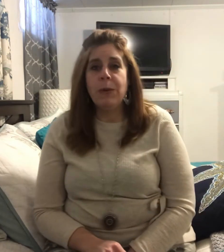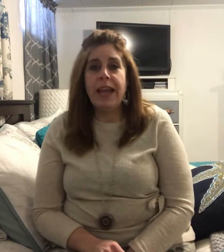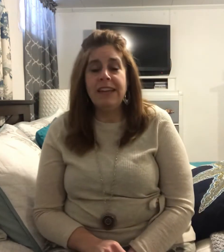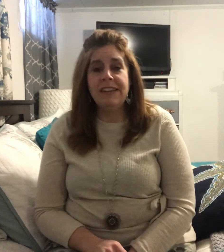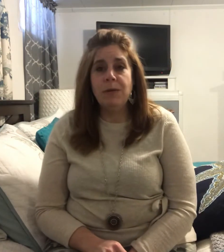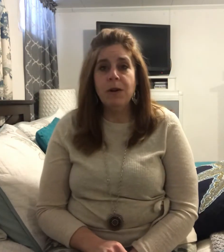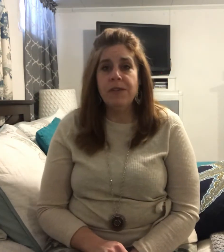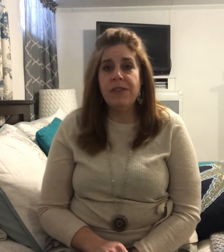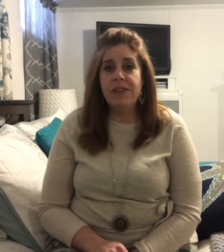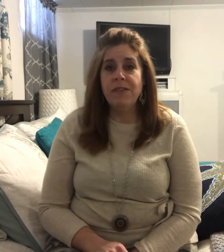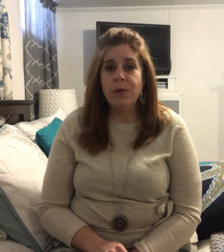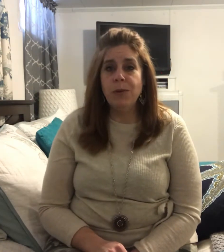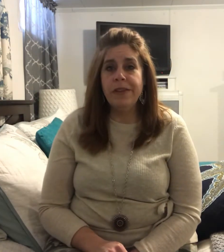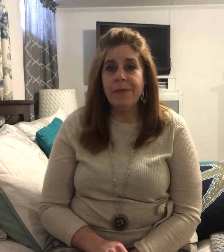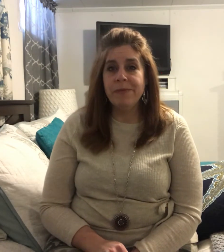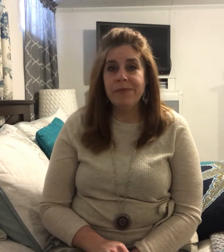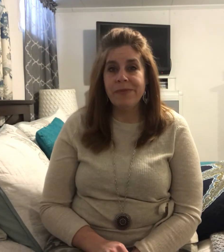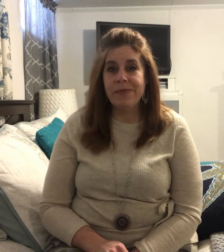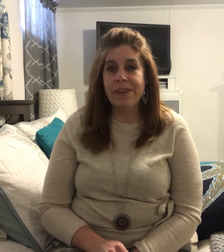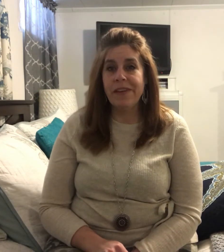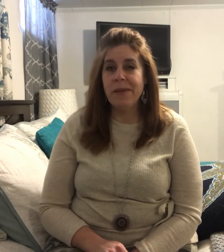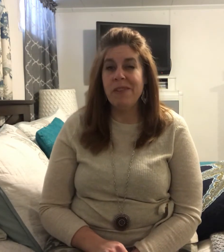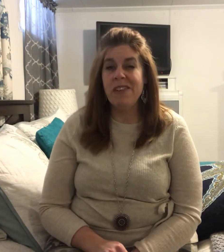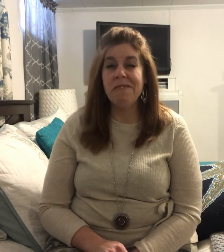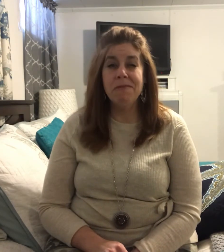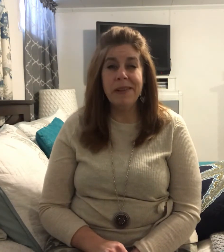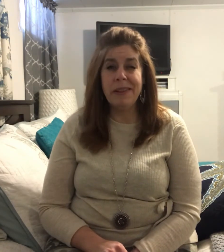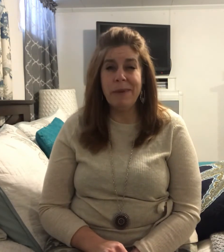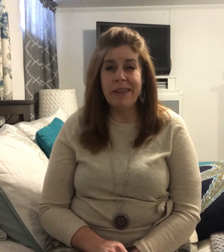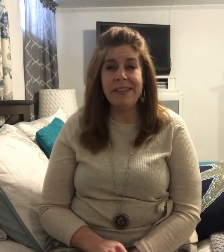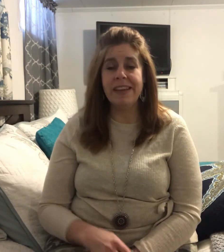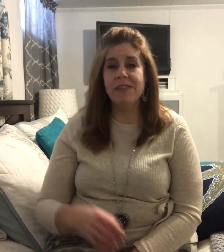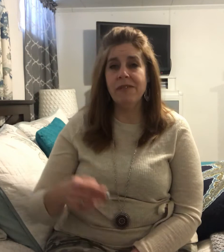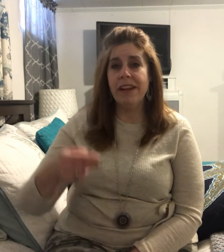AT words and see if you can read them. All right we'll start really basic. Ready?